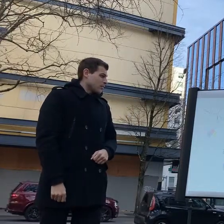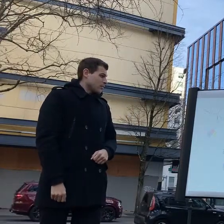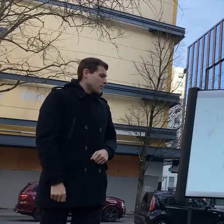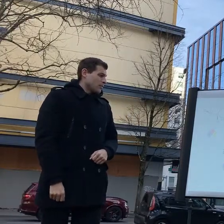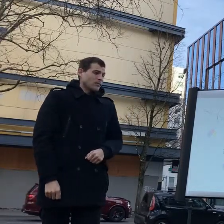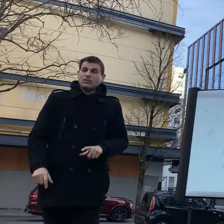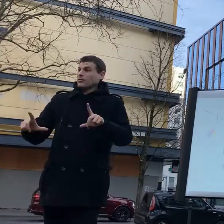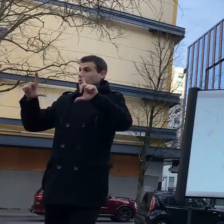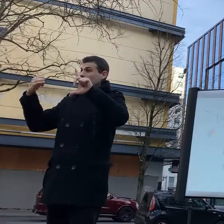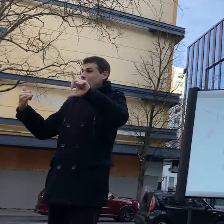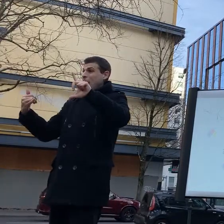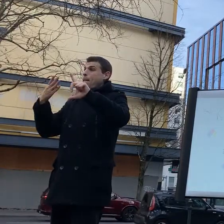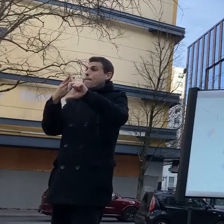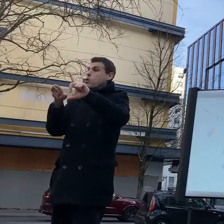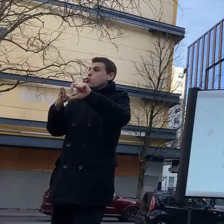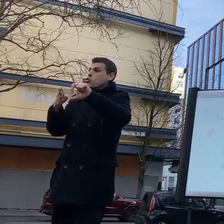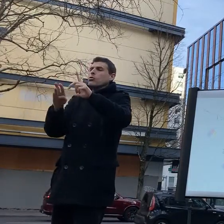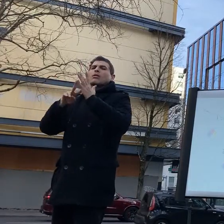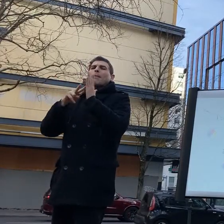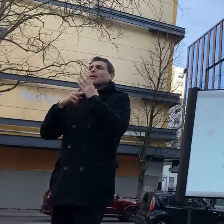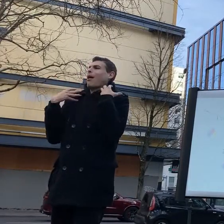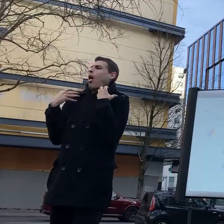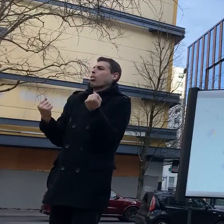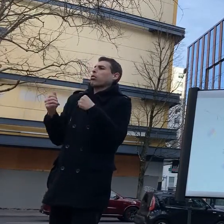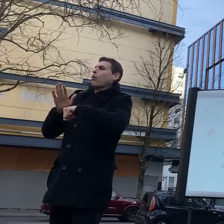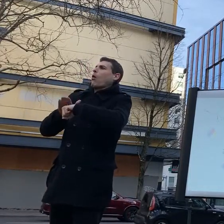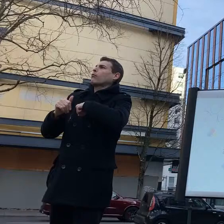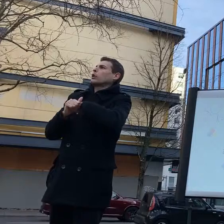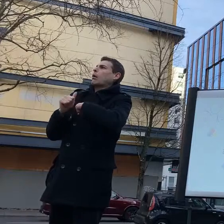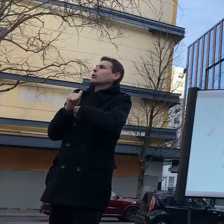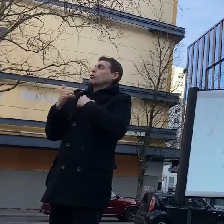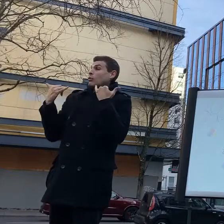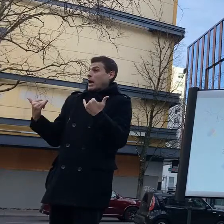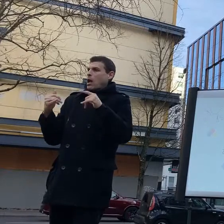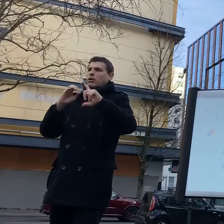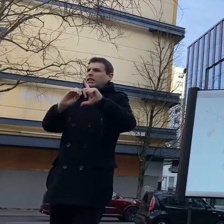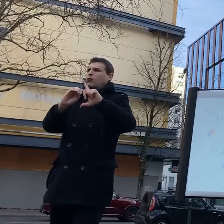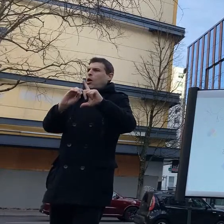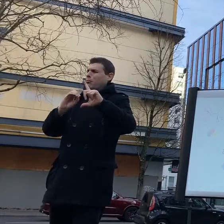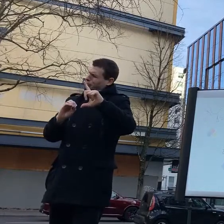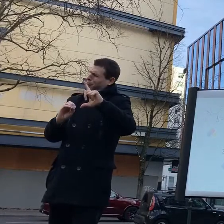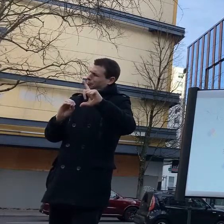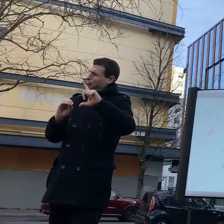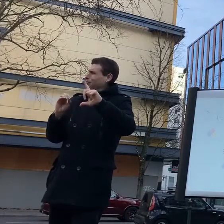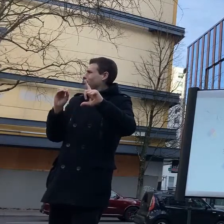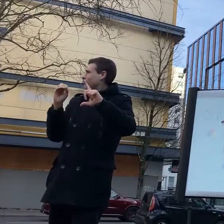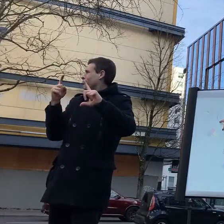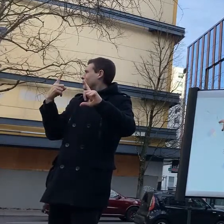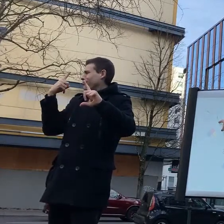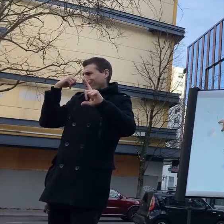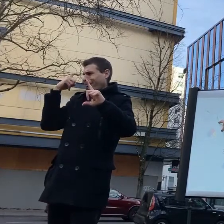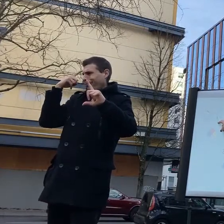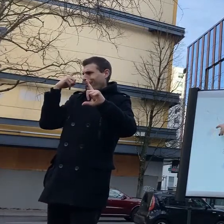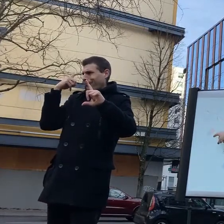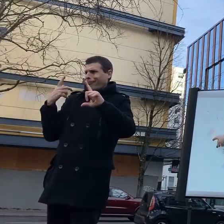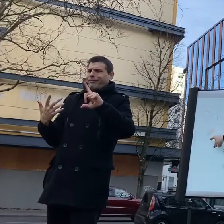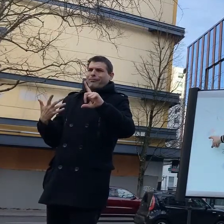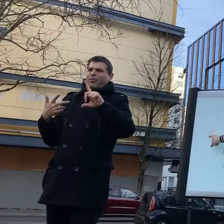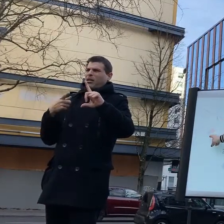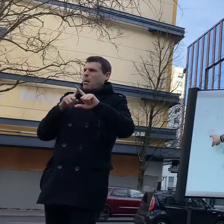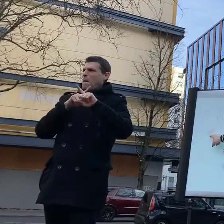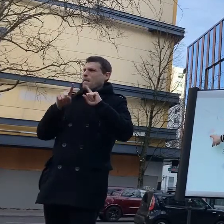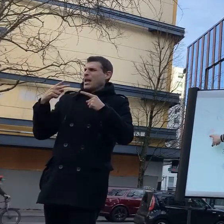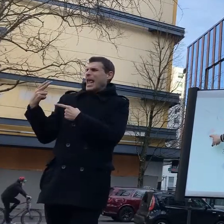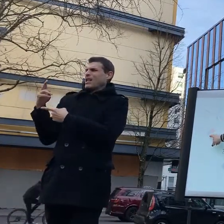you're going to sell to somebody my guess is it would be a four right it's not supposed to be exposed to anybody in an enclosed space four means